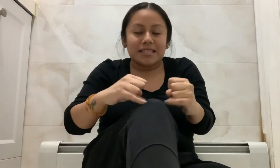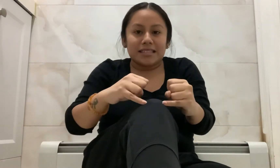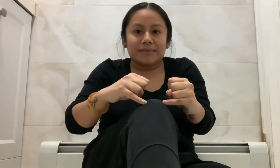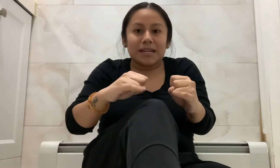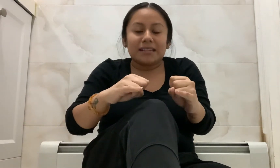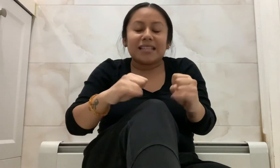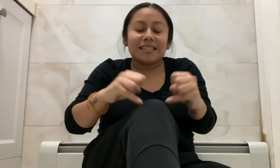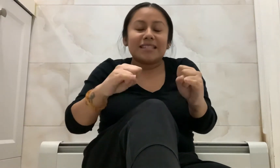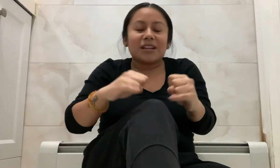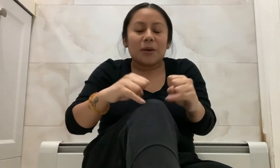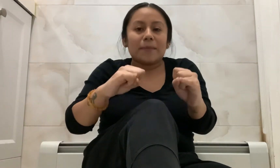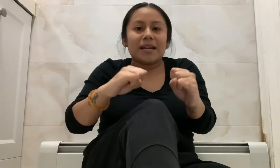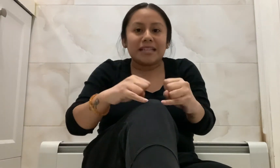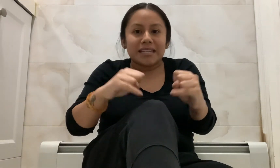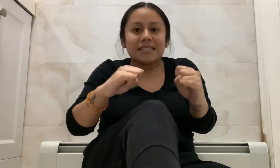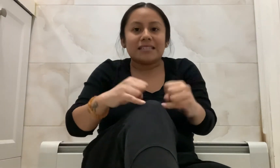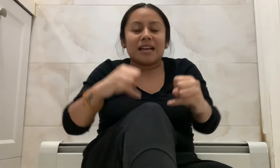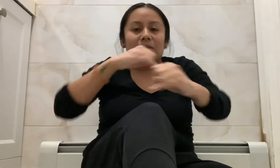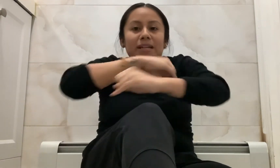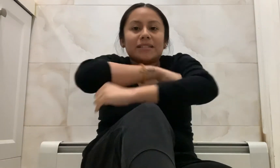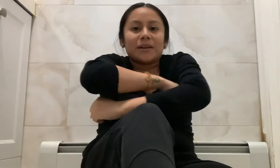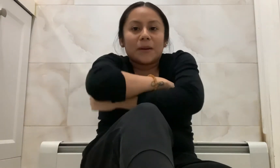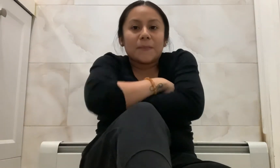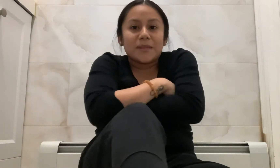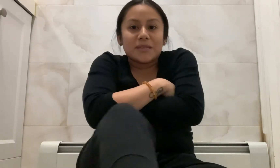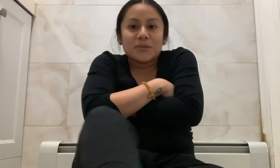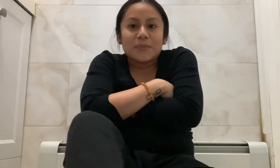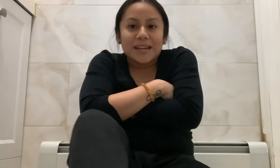on my knees. Now I took him into bed.